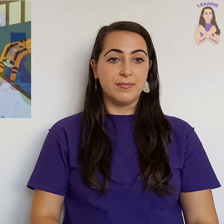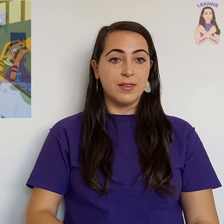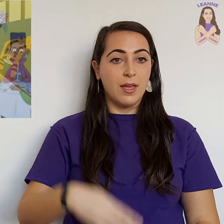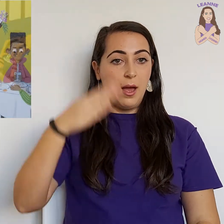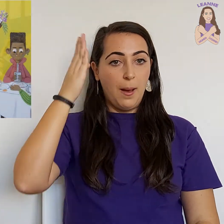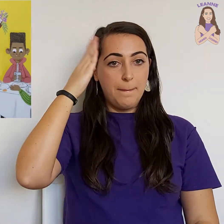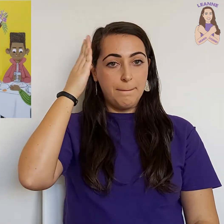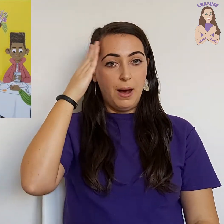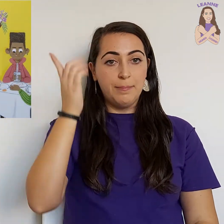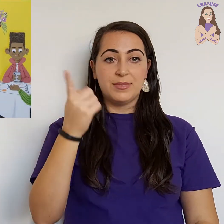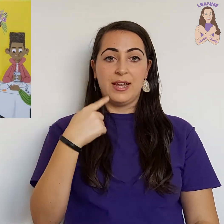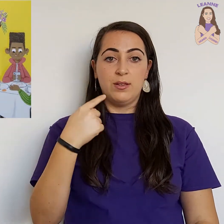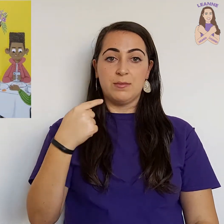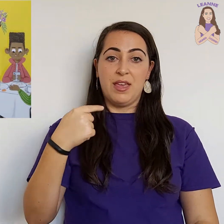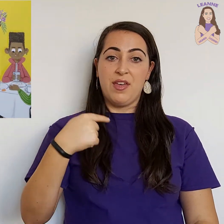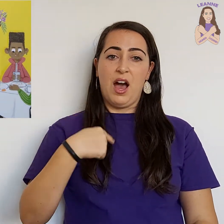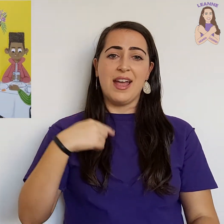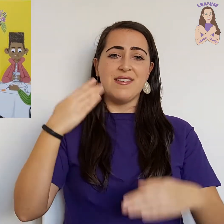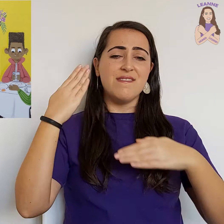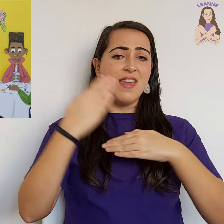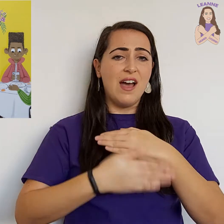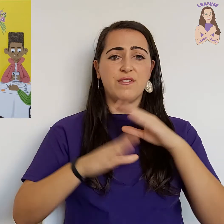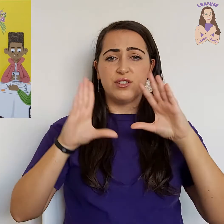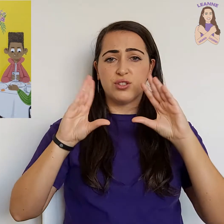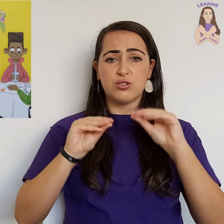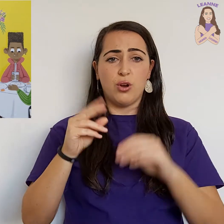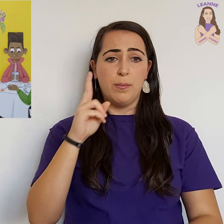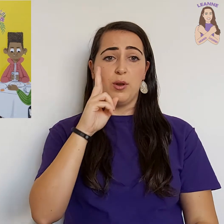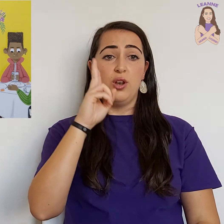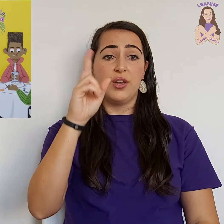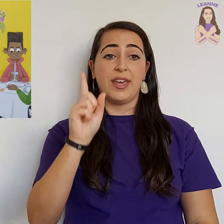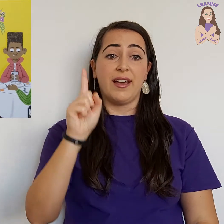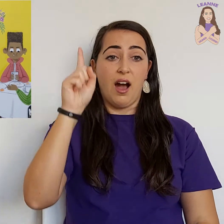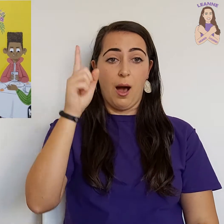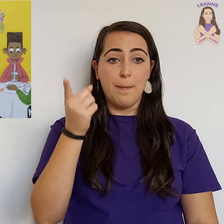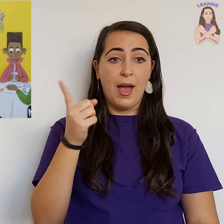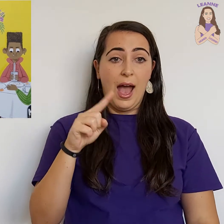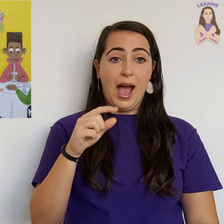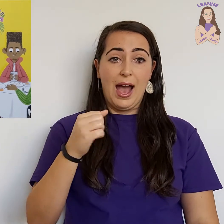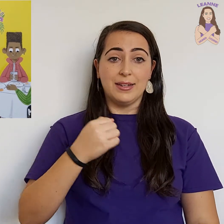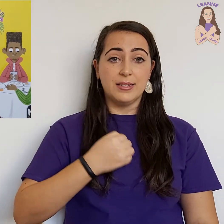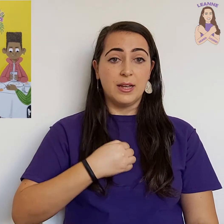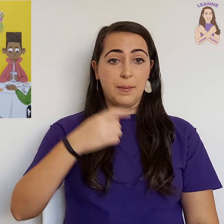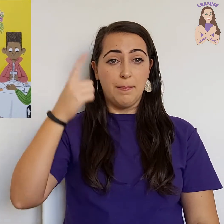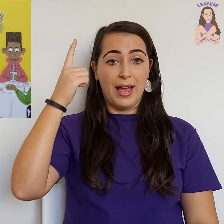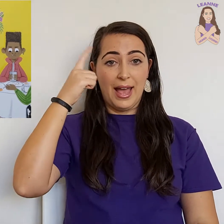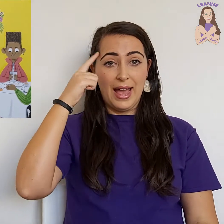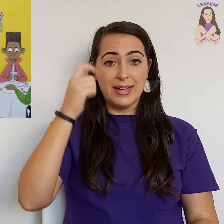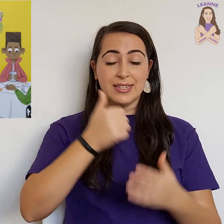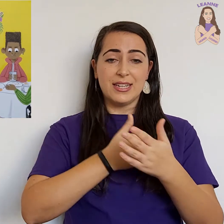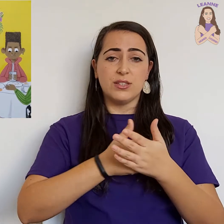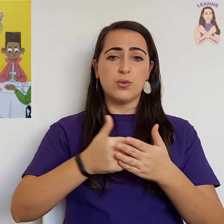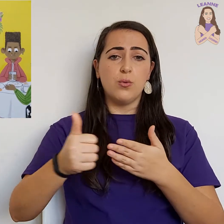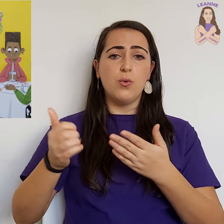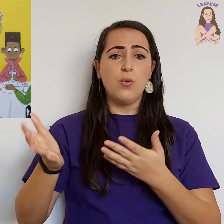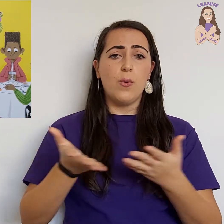Mum tells me that I never stop looking up and my head is always